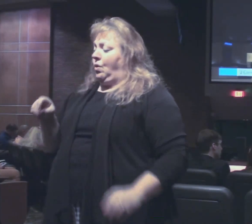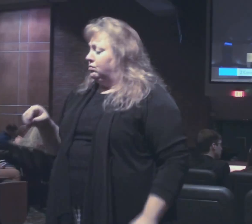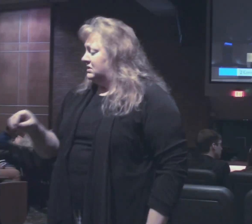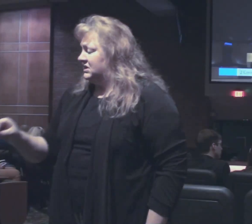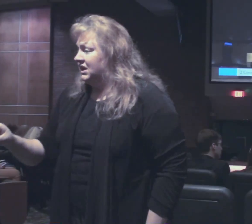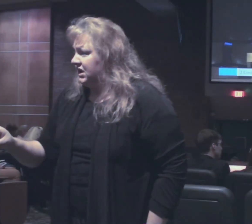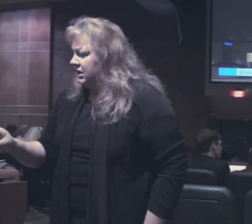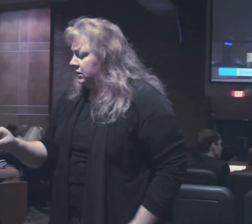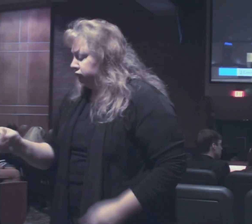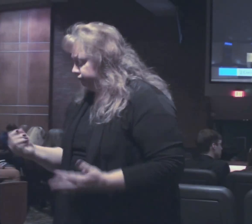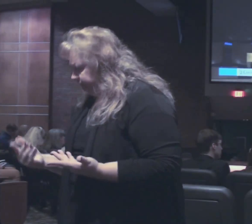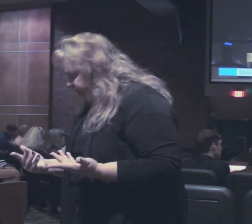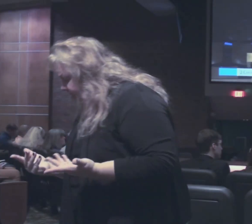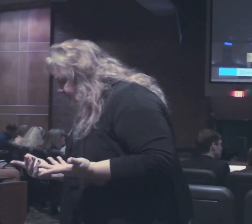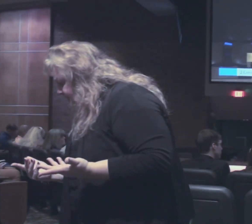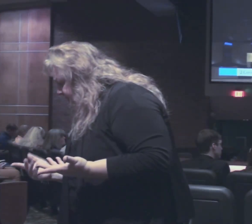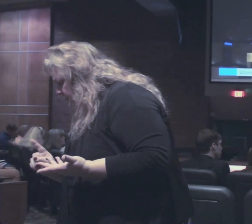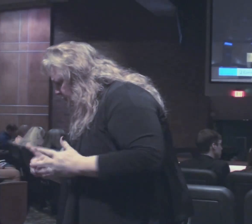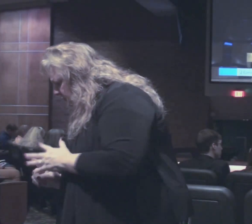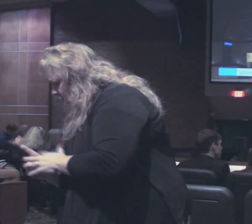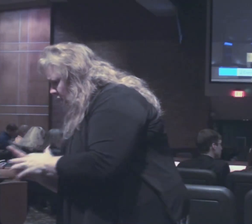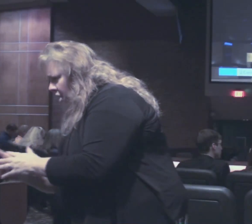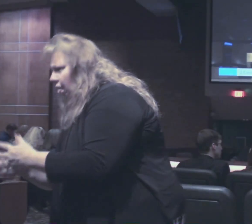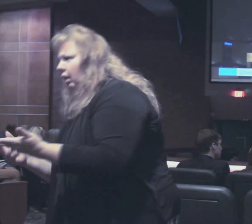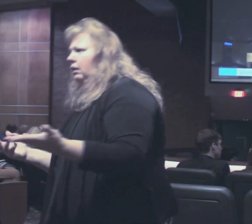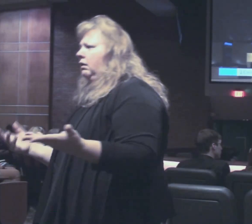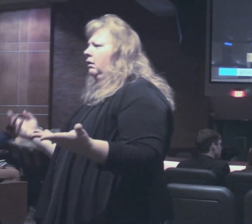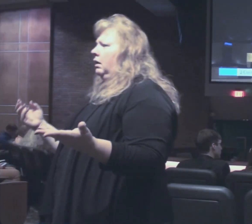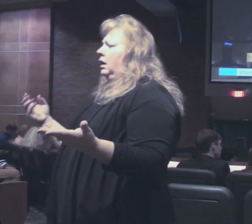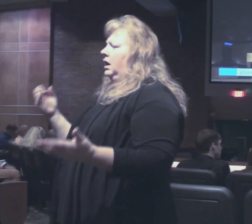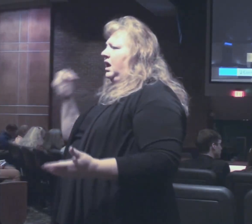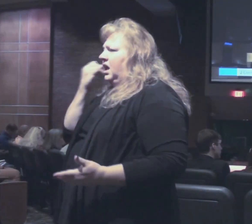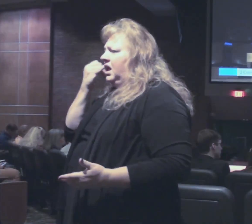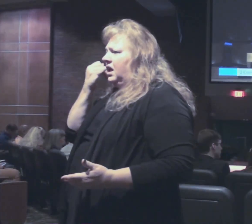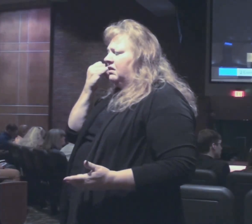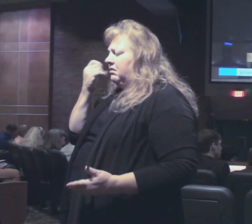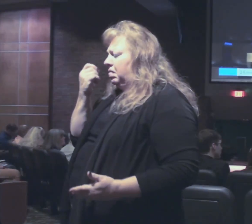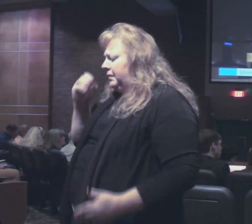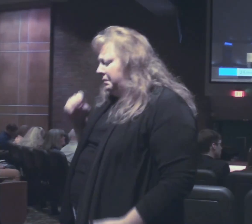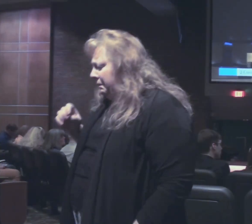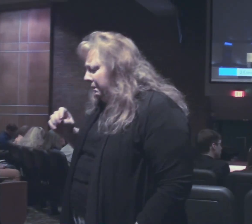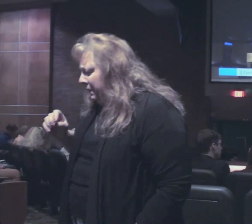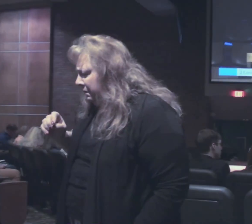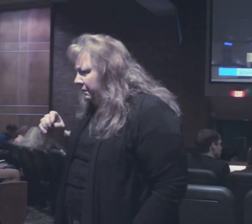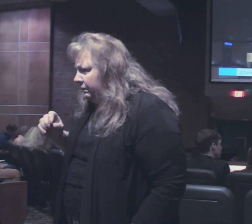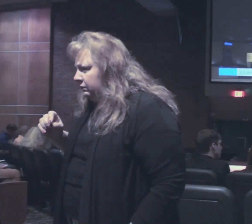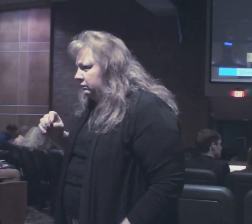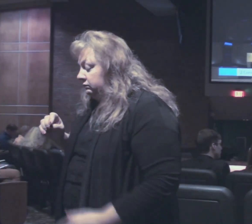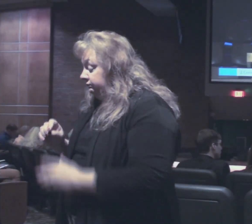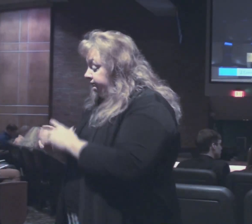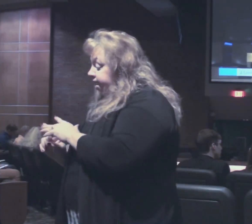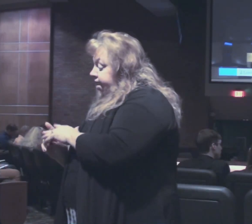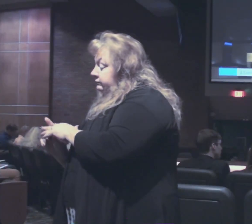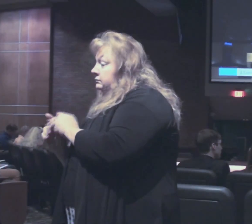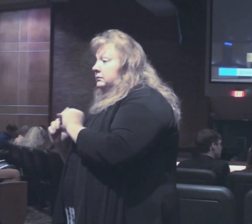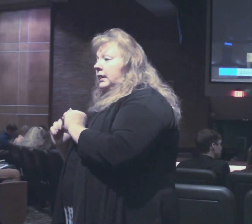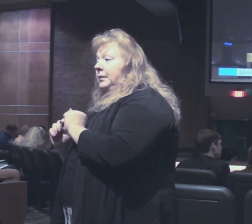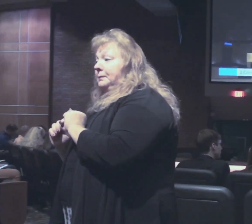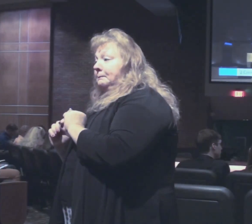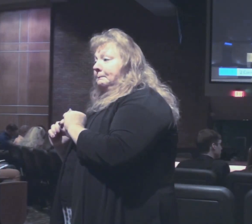ground, you won't get any crop out of the ground. And if you only plant a little bit of seed, you only get a little bit of crop.